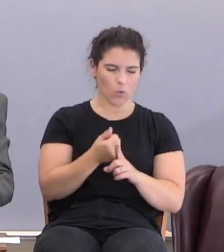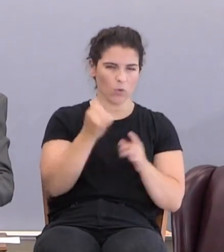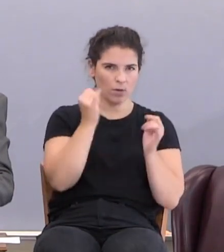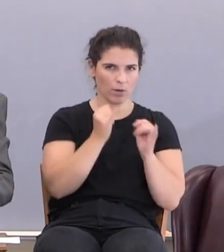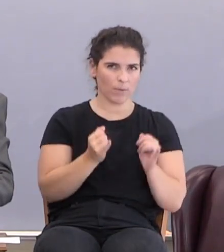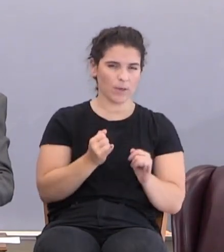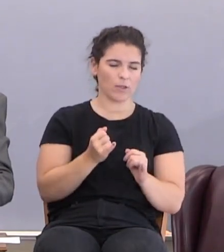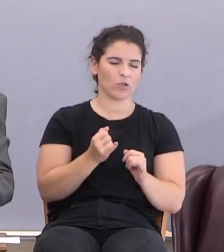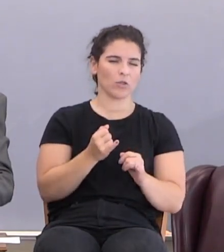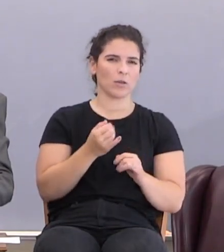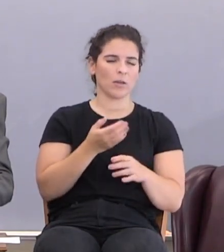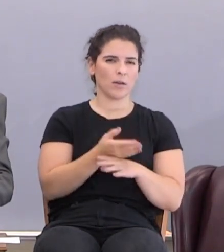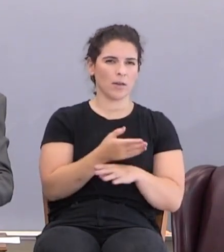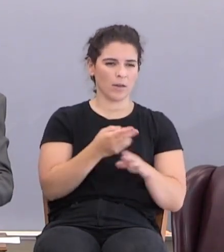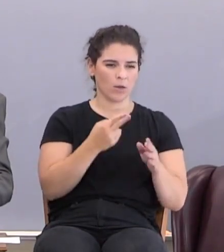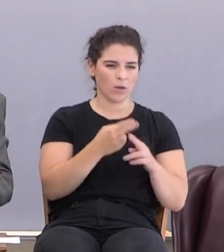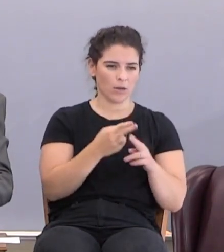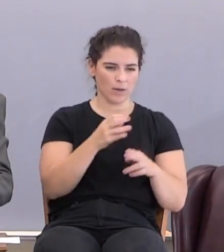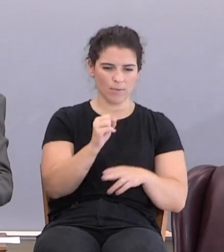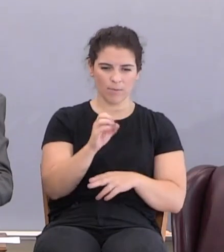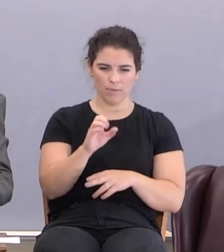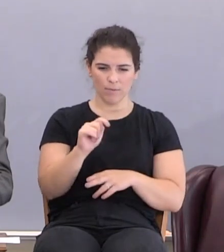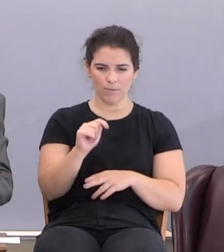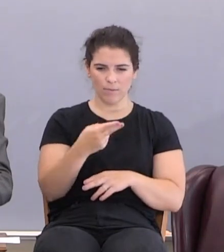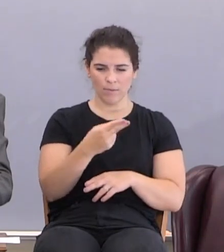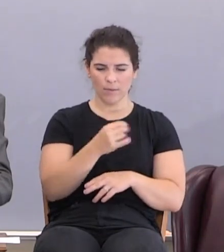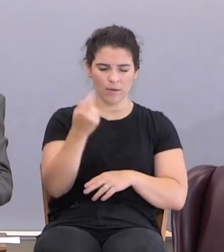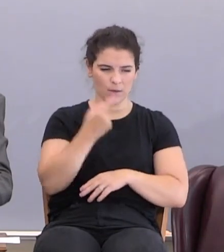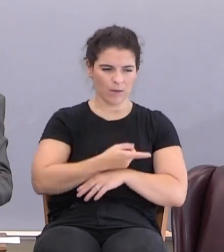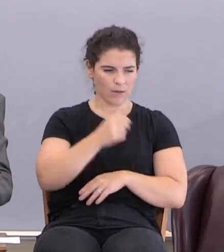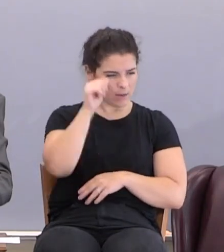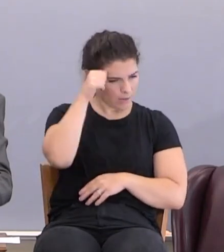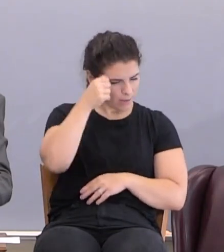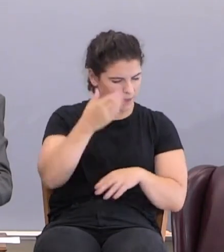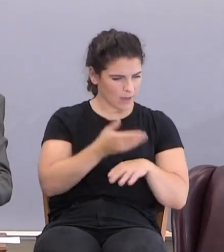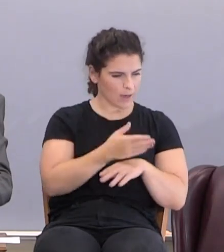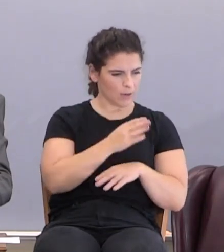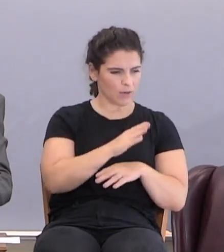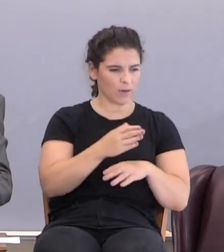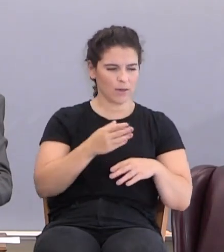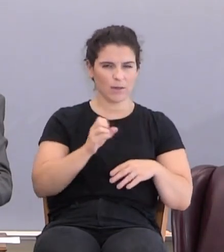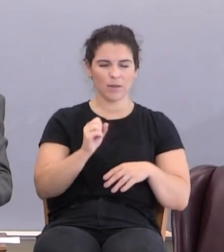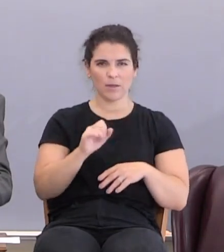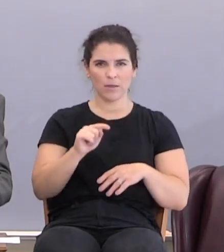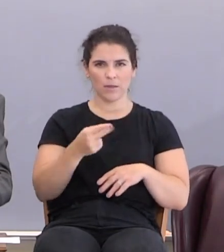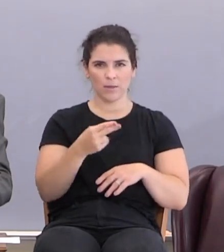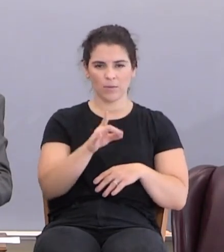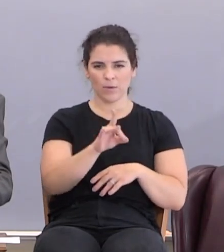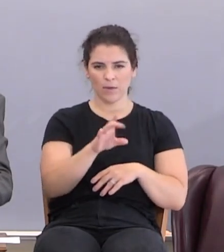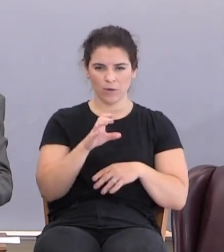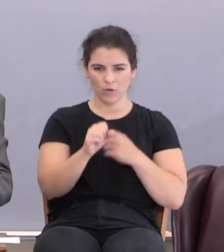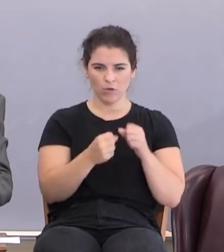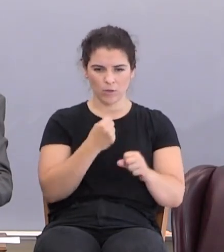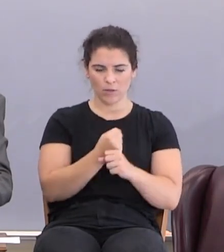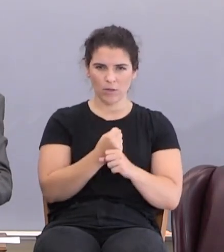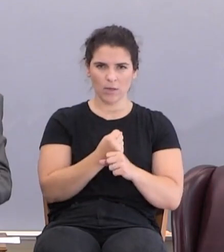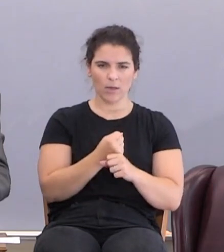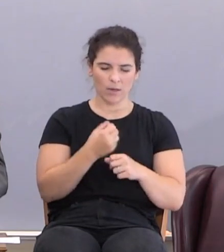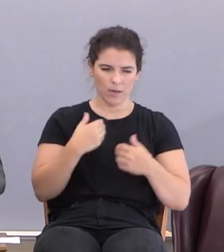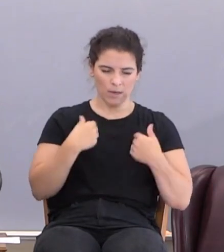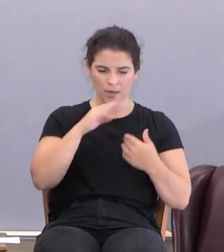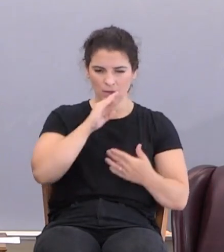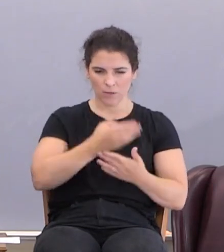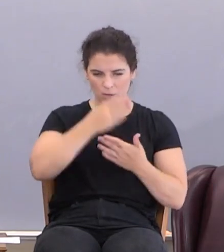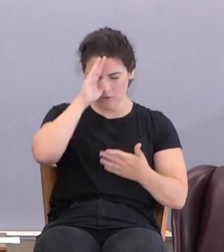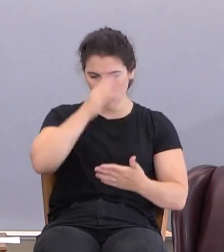After his image, and he called his name Seth. And the days of Adam after he begat Seth were 800 years. And he begat sons and